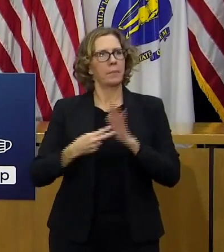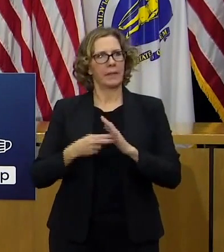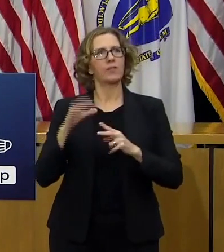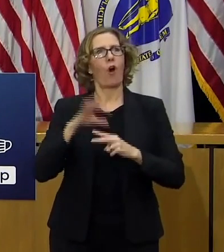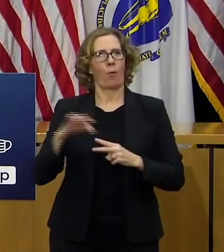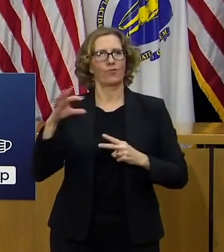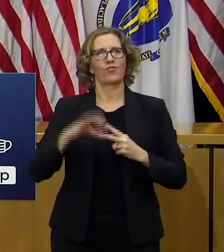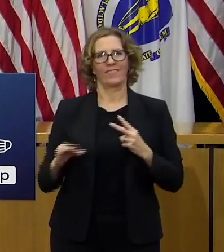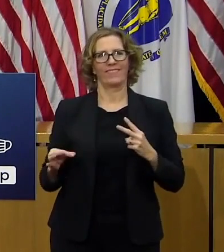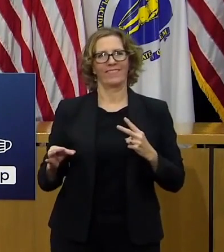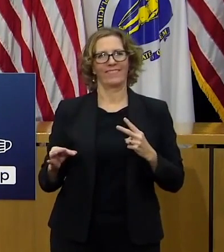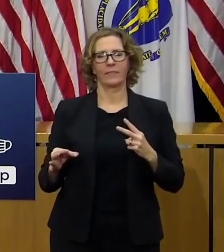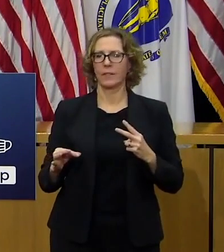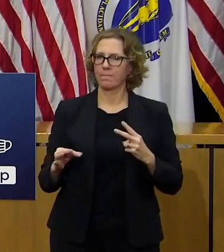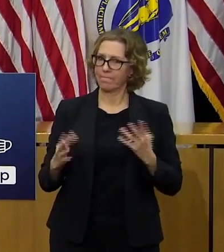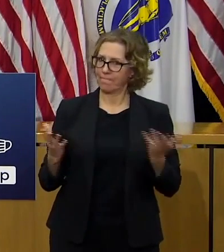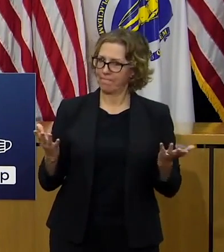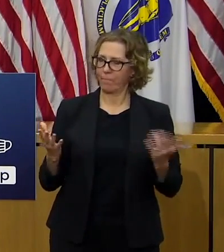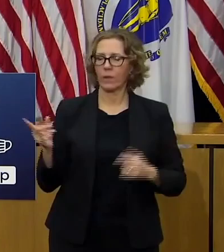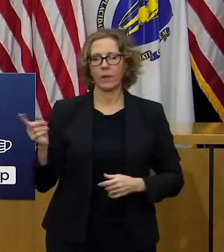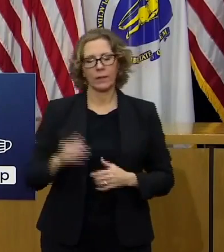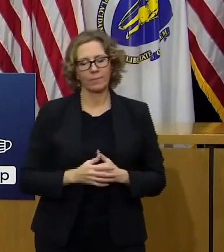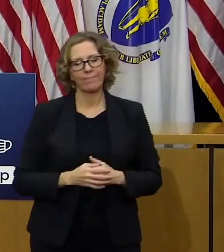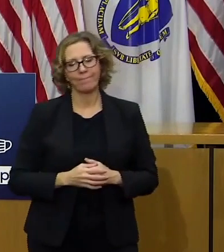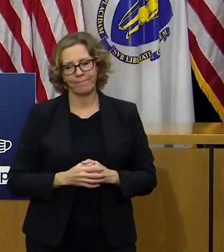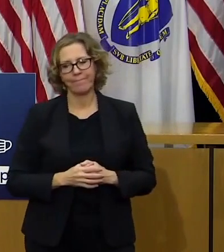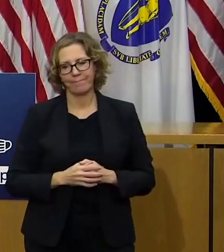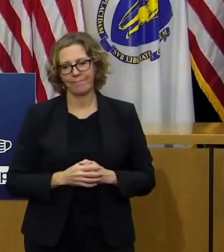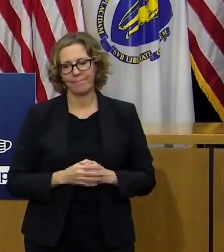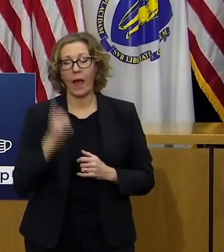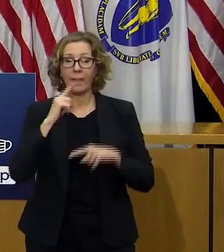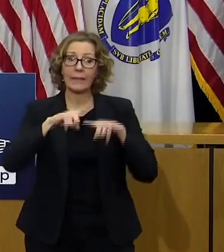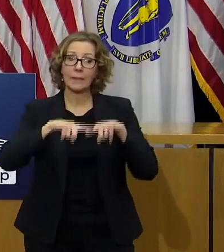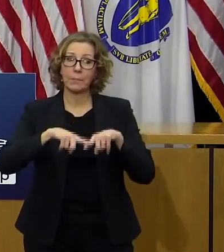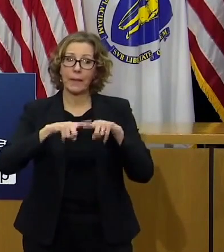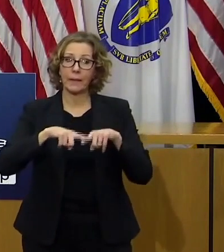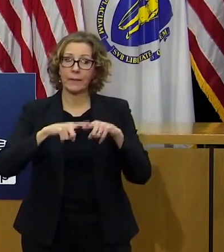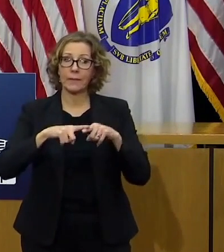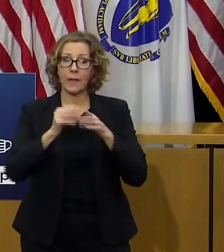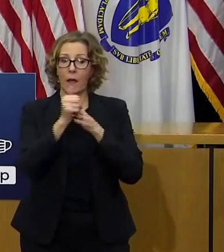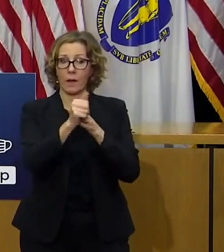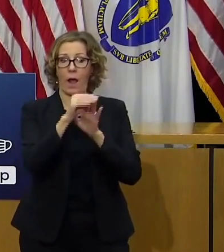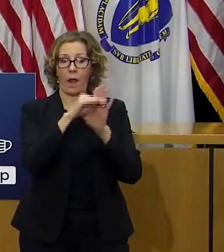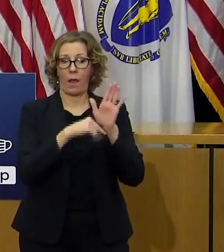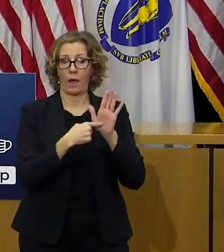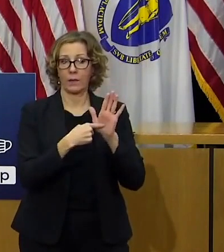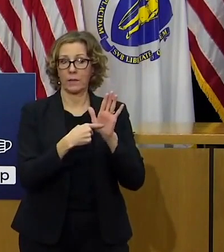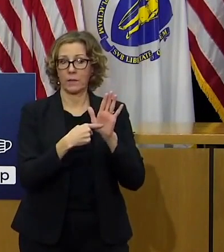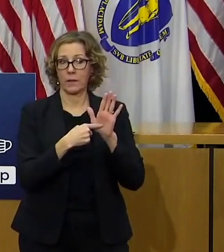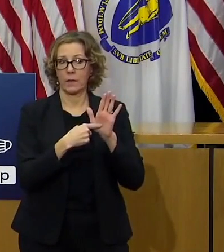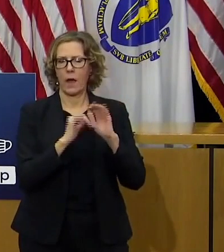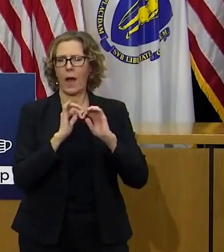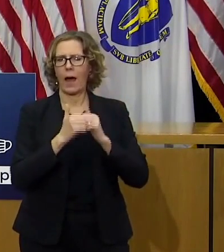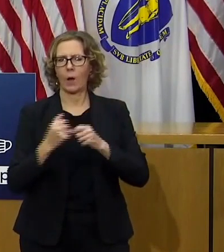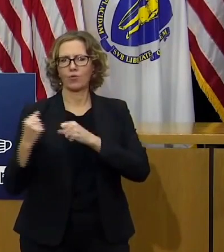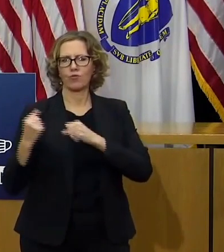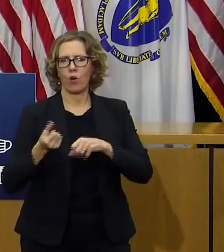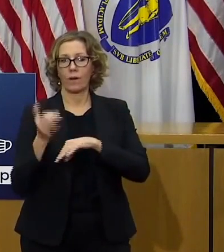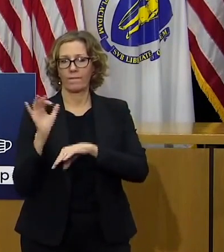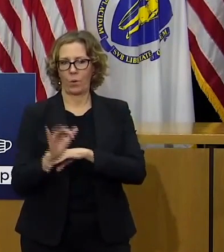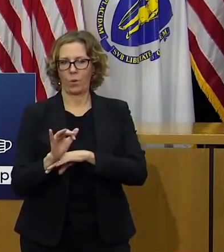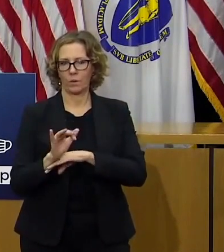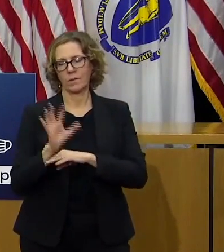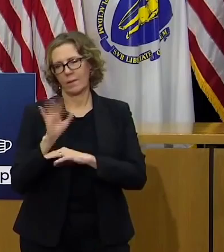um i guess it depends to some extent on how aggressively um that guidance can be uh enforced i mean the